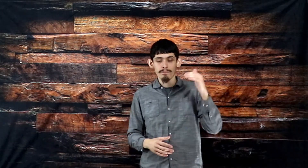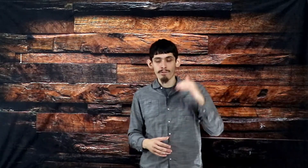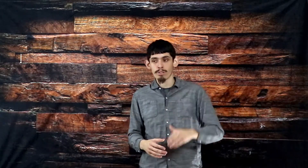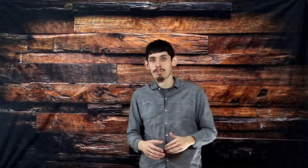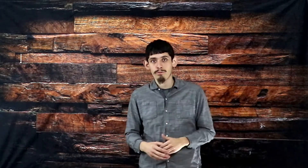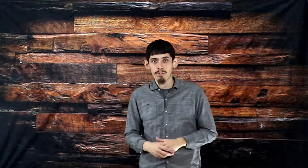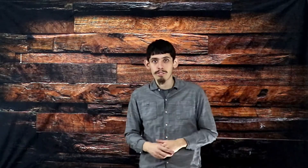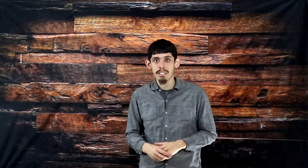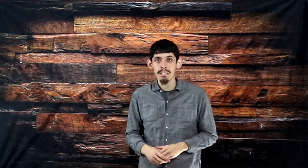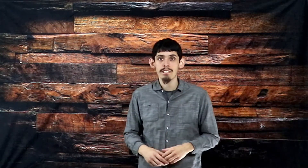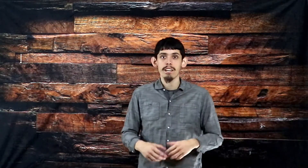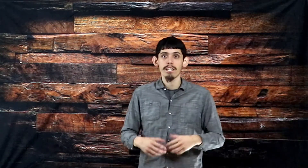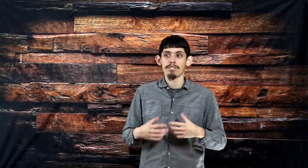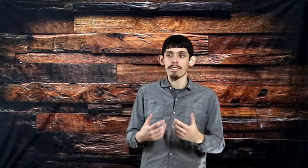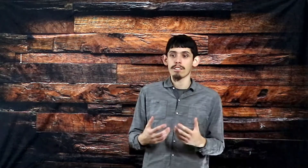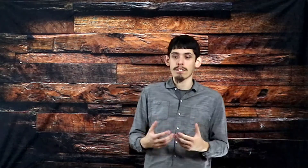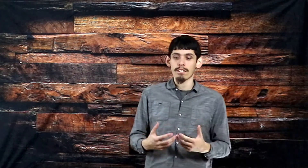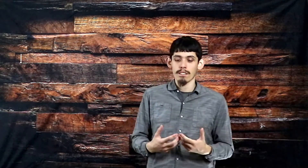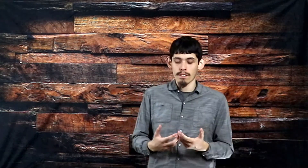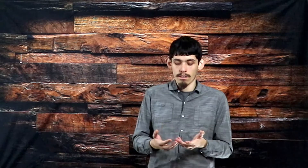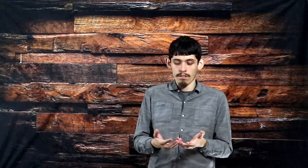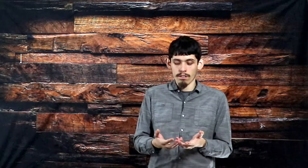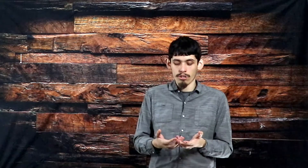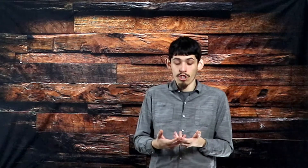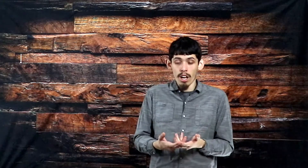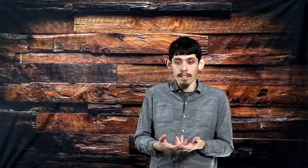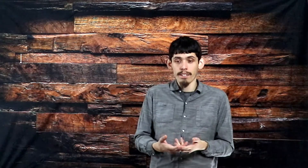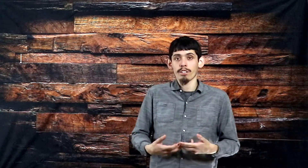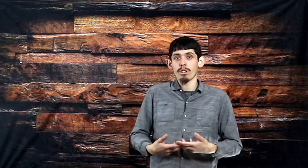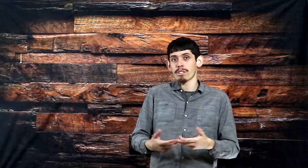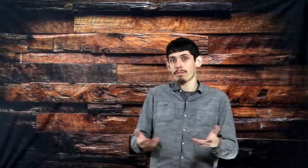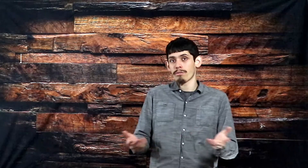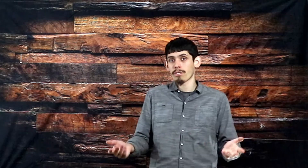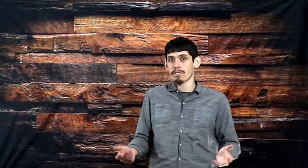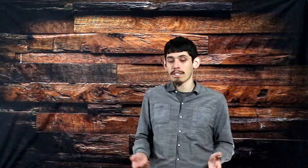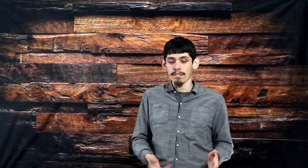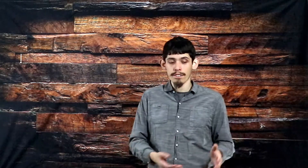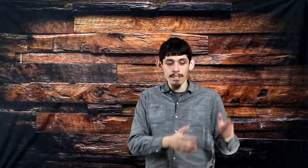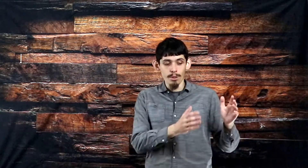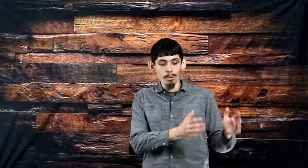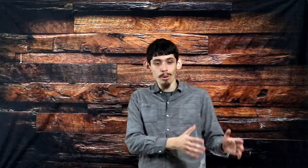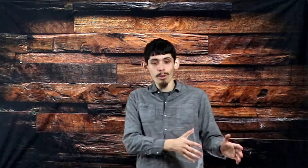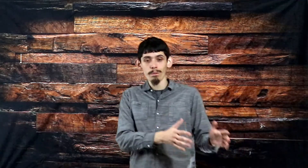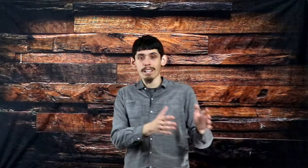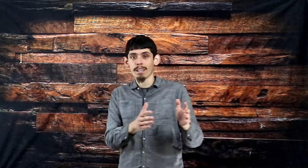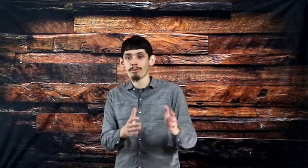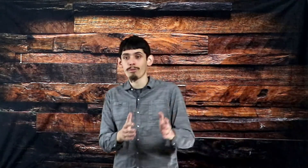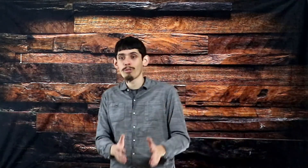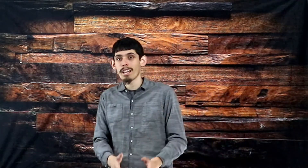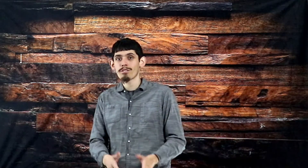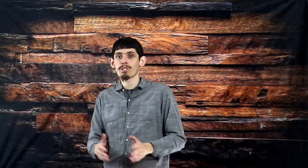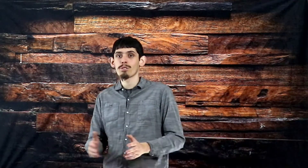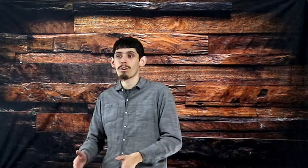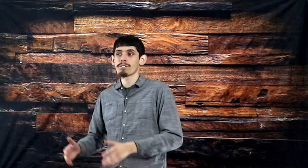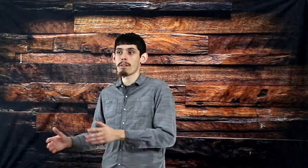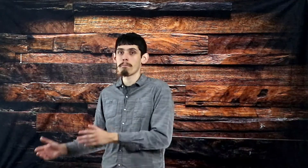verse 14, John goes into further detail and says, The Word became flesh and dwelt among